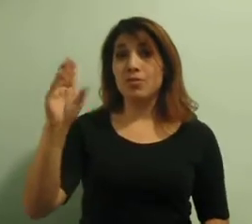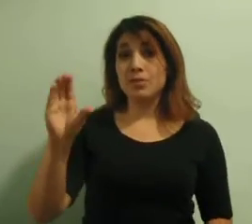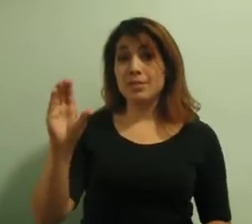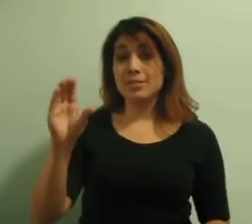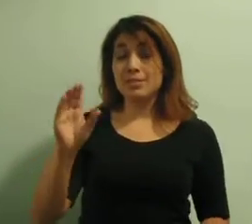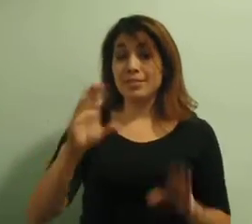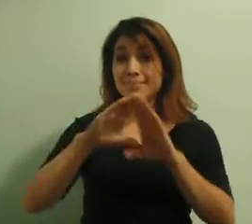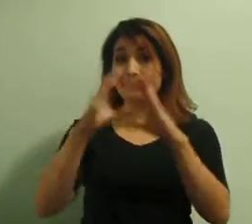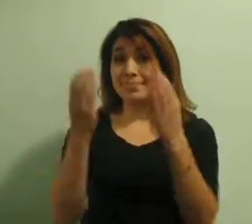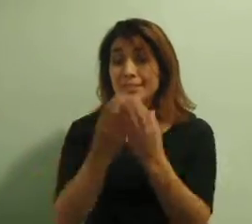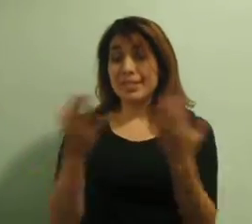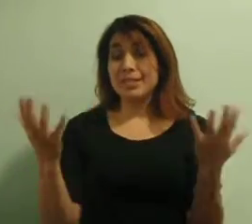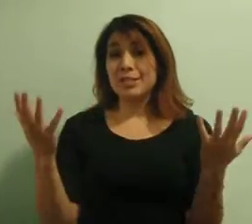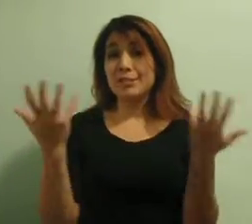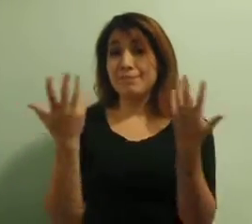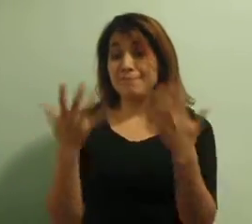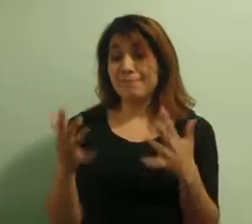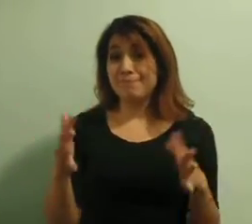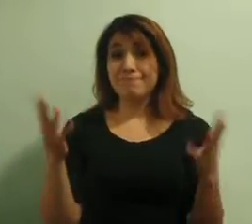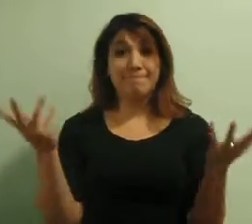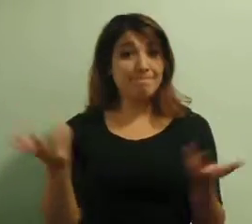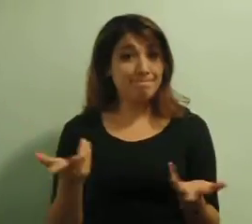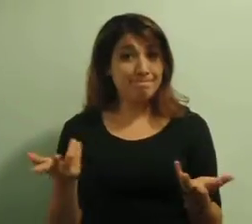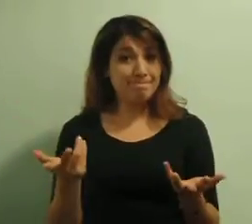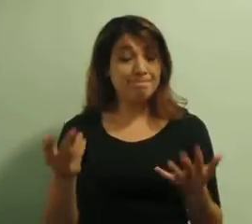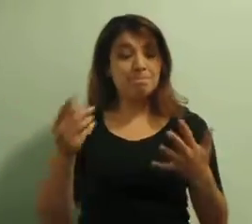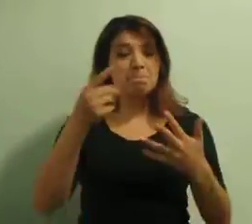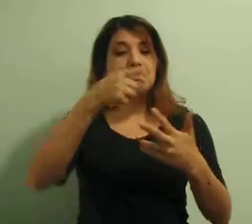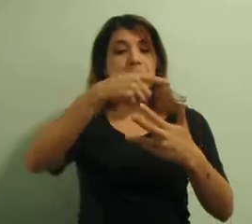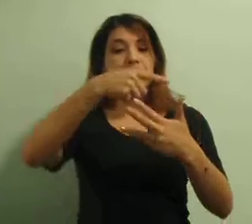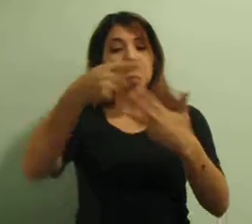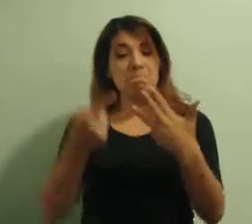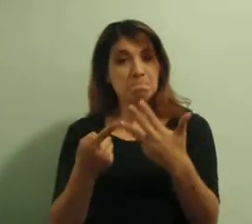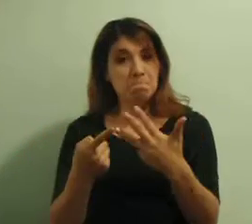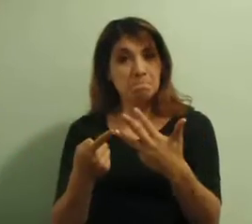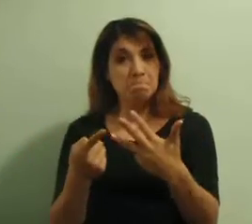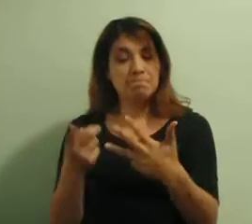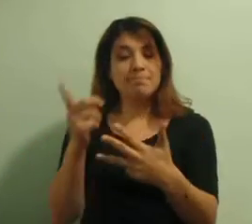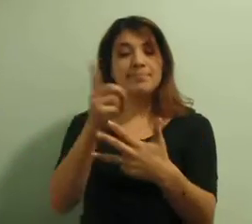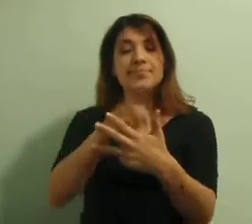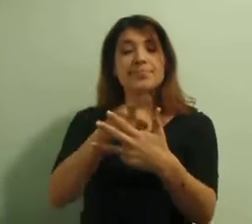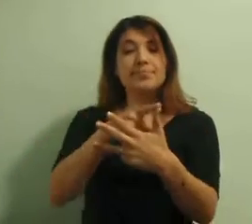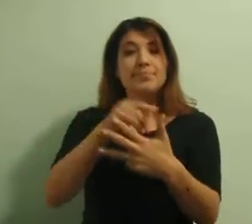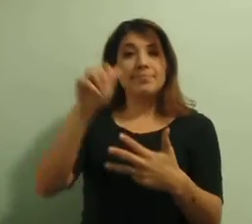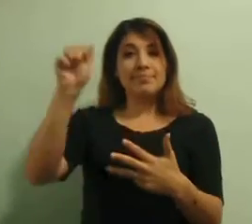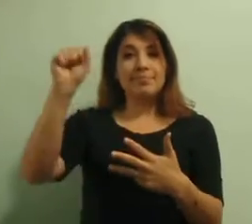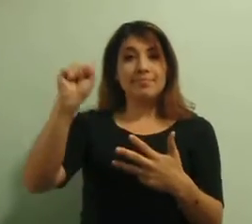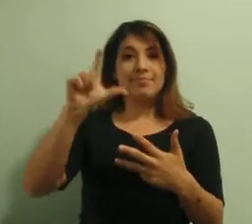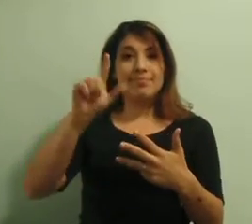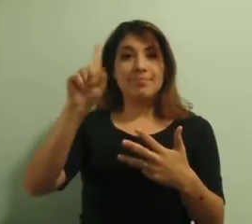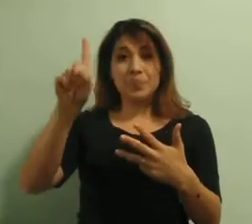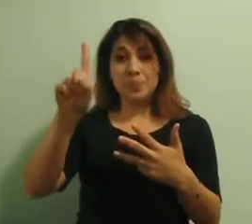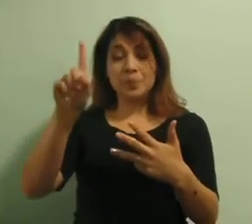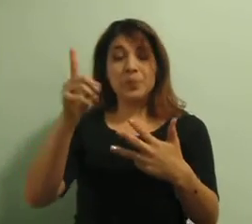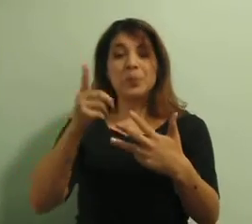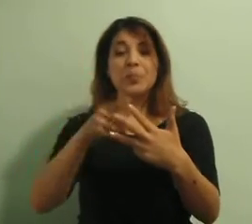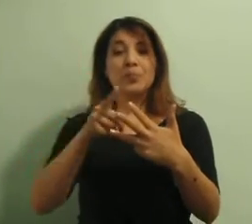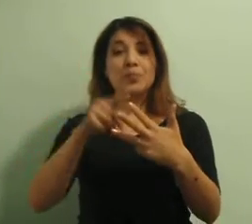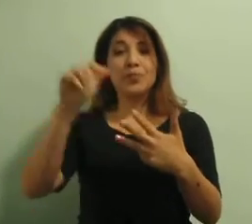recently, I started taking classes at OSU OKC. So far, I have finished several. The first one is ASL 1,